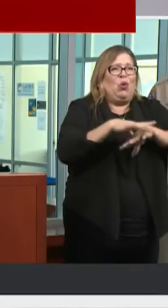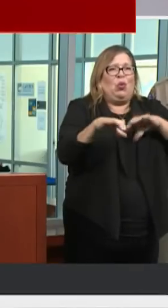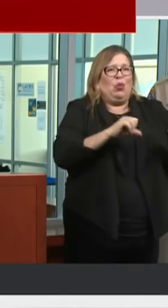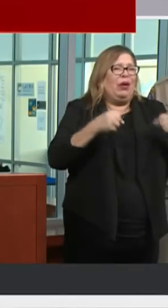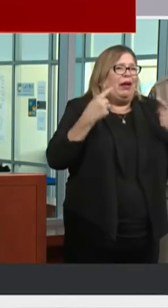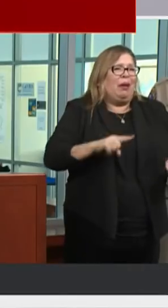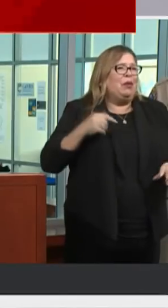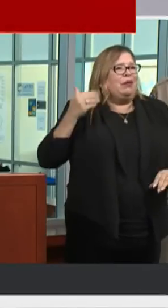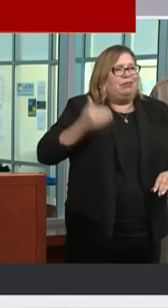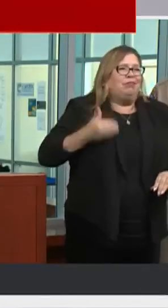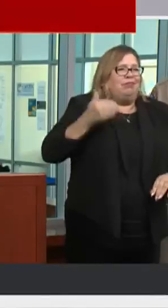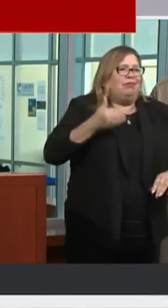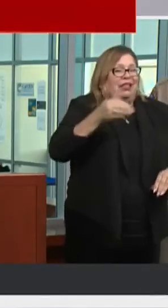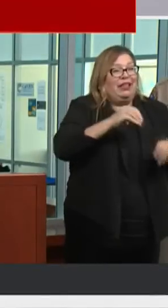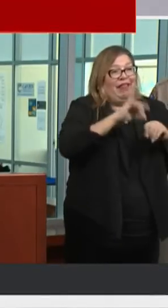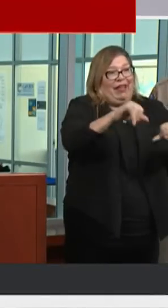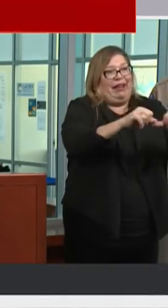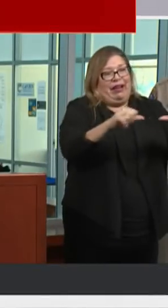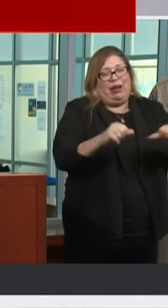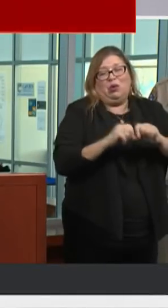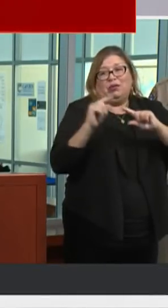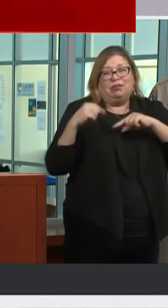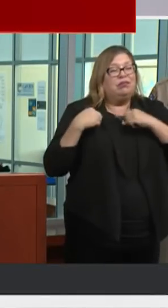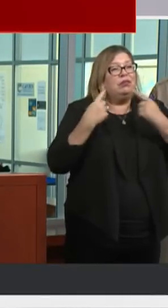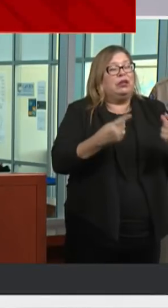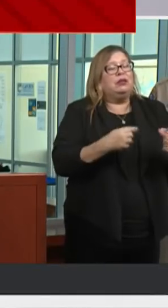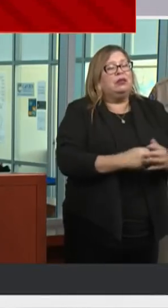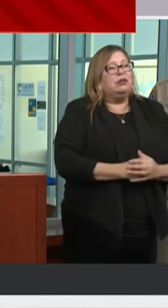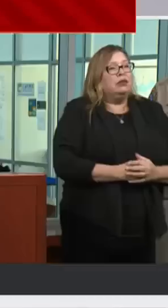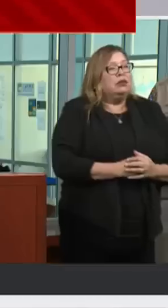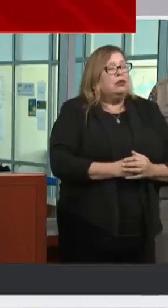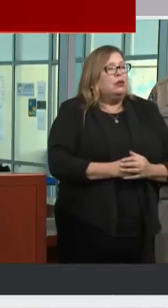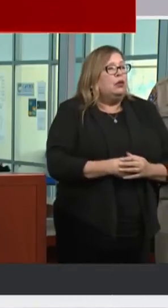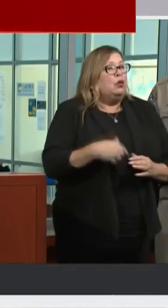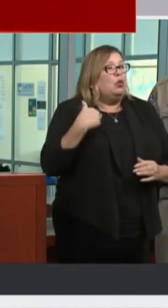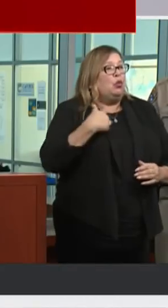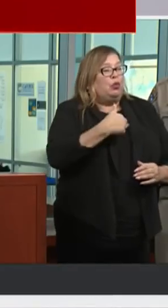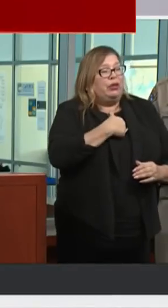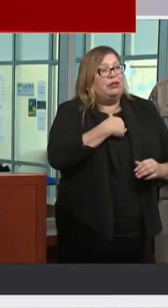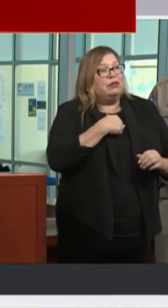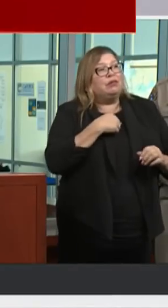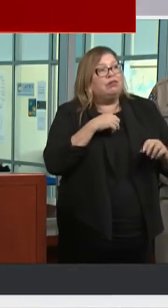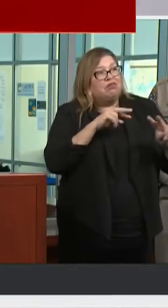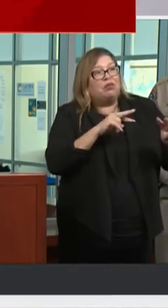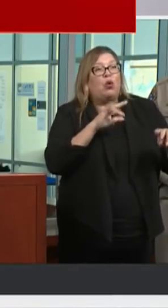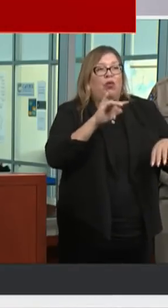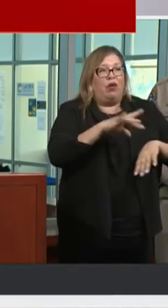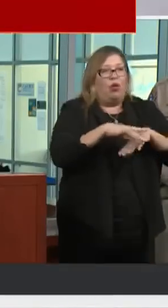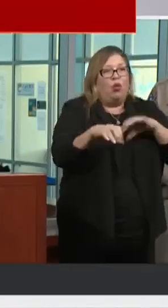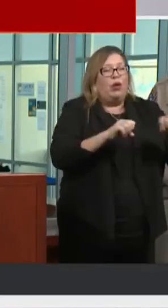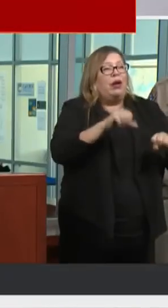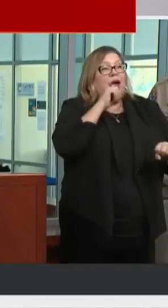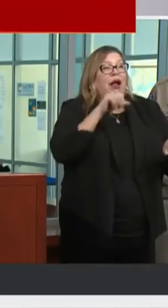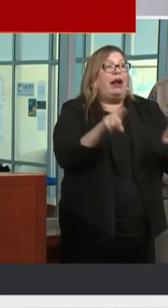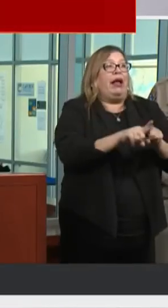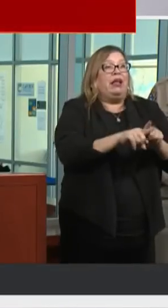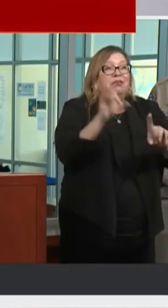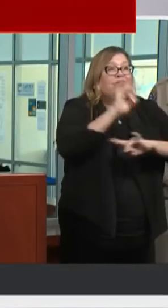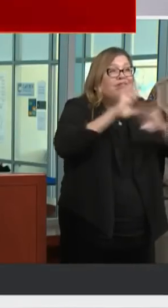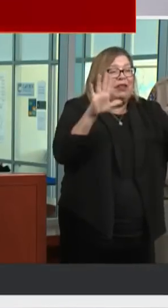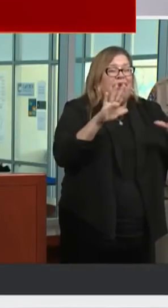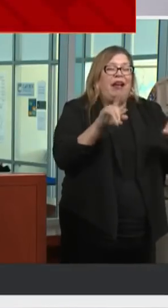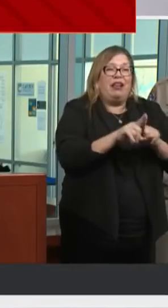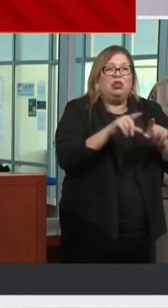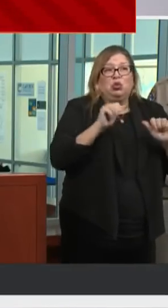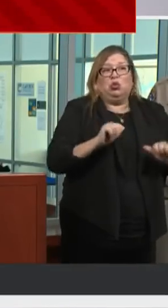earthquakes up in this area in the past. And, you know, we're happy that this one wasn't as large as it could have been and we've